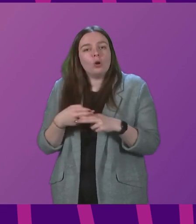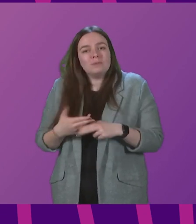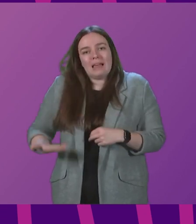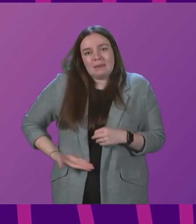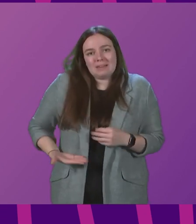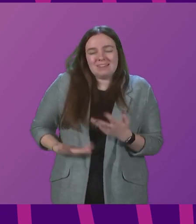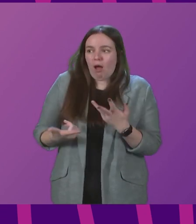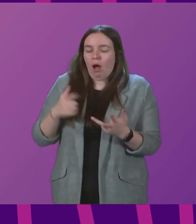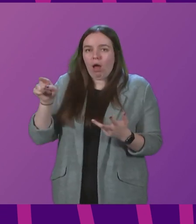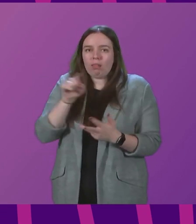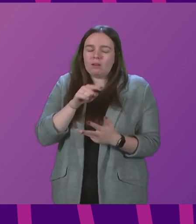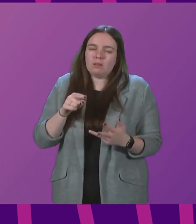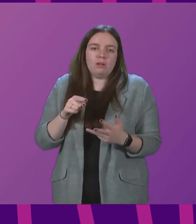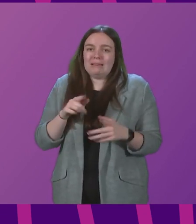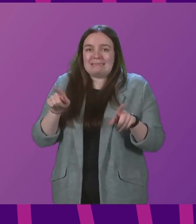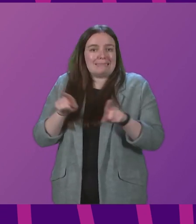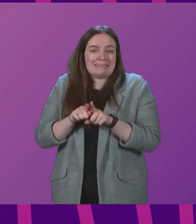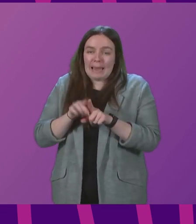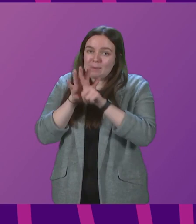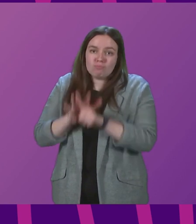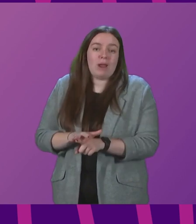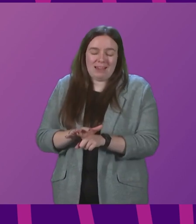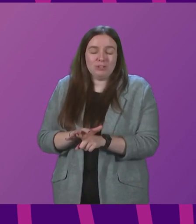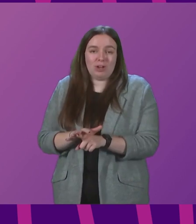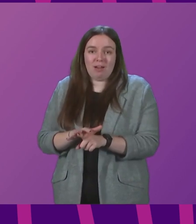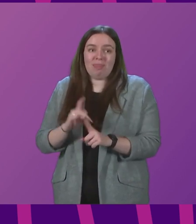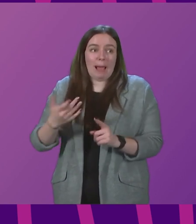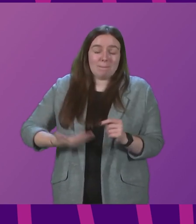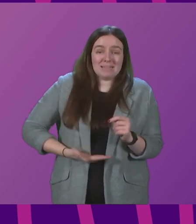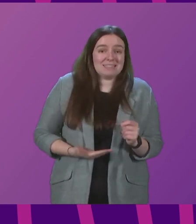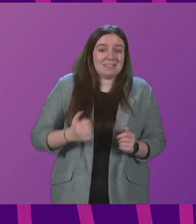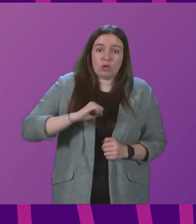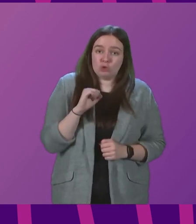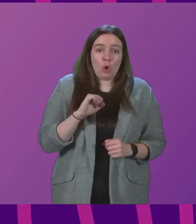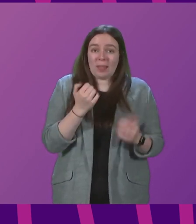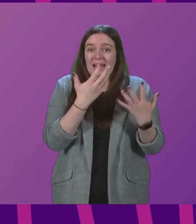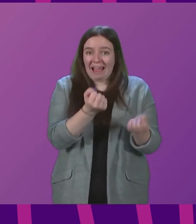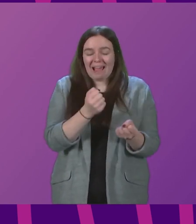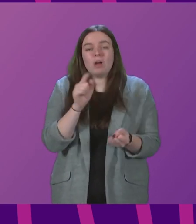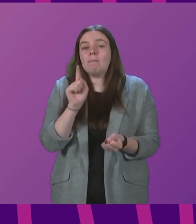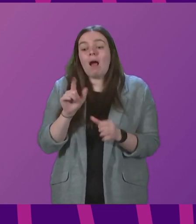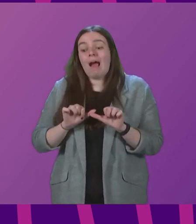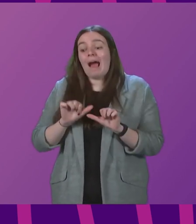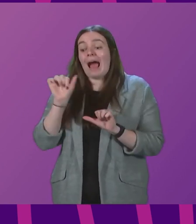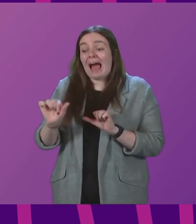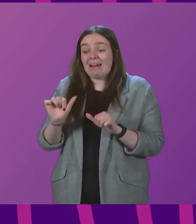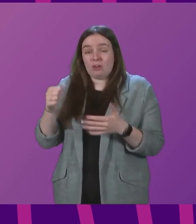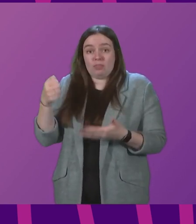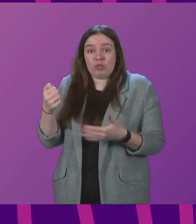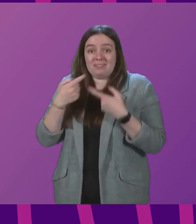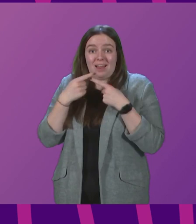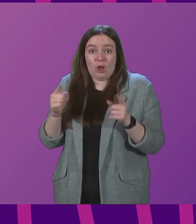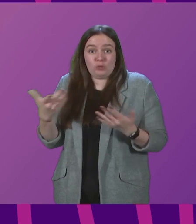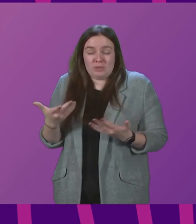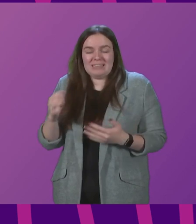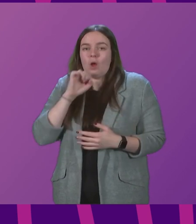and others are facing all the same pressures that businesses in Scotland are facing, but even after the Chancellor's announcement today, be